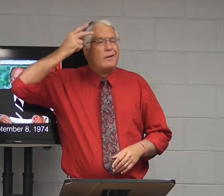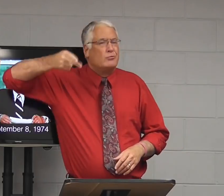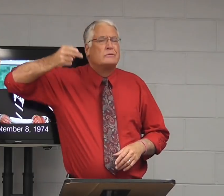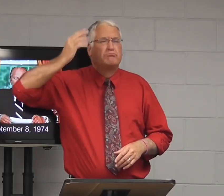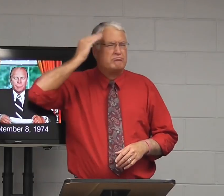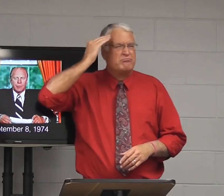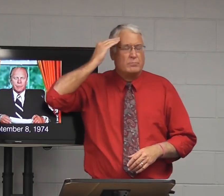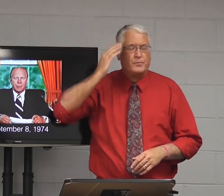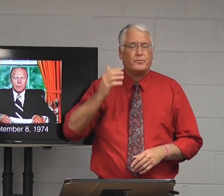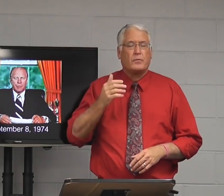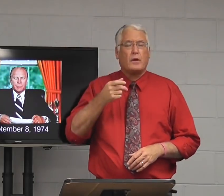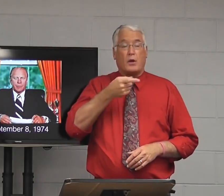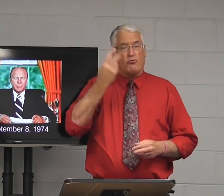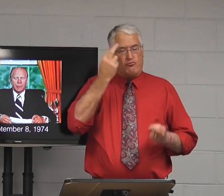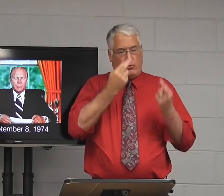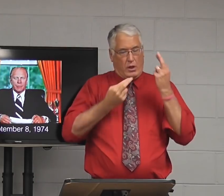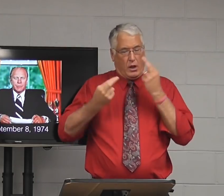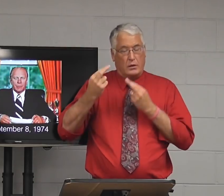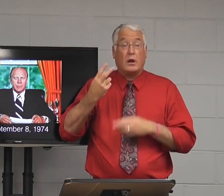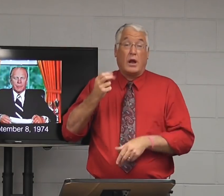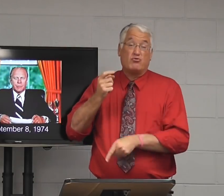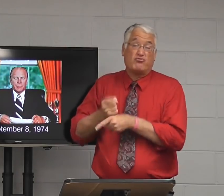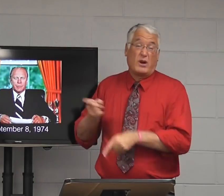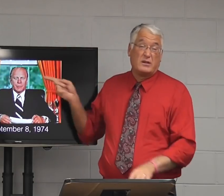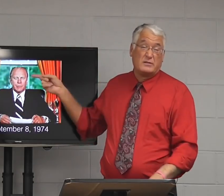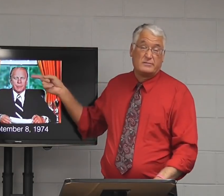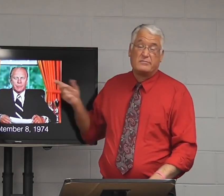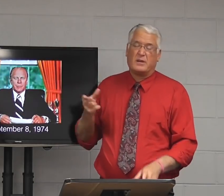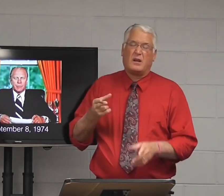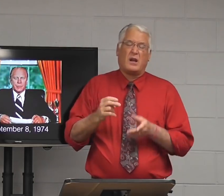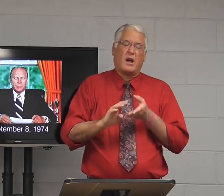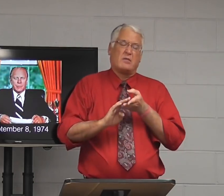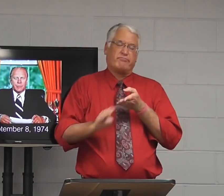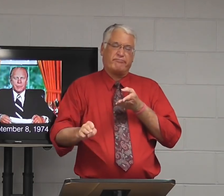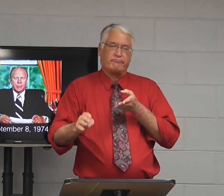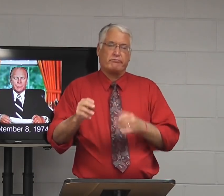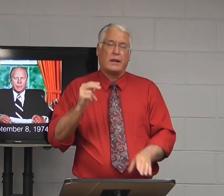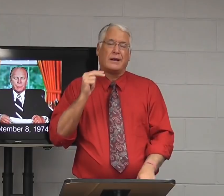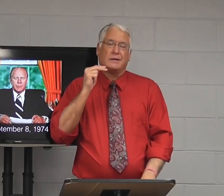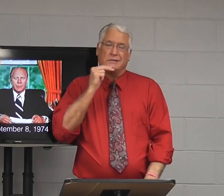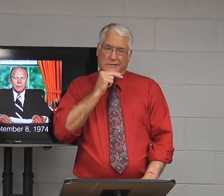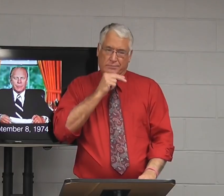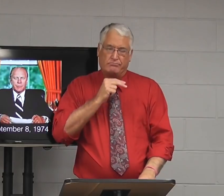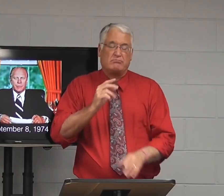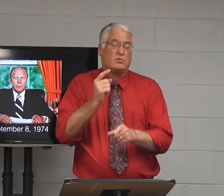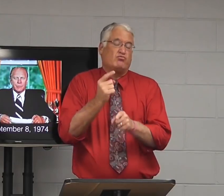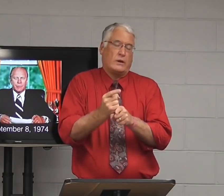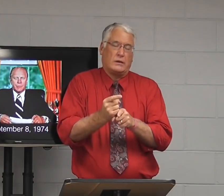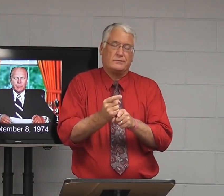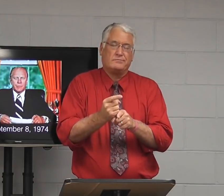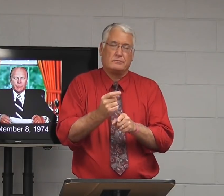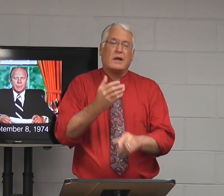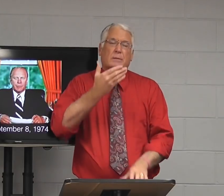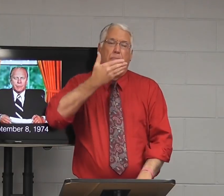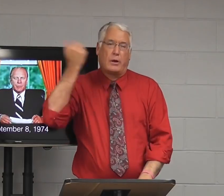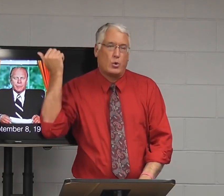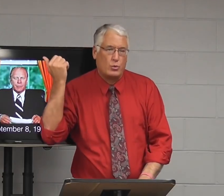you know, political history, you know, they realized that he was right by pardoning Nixon.